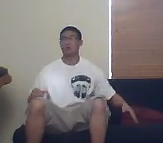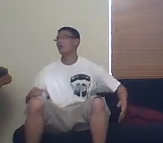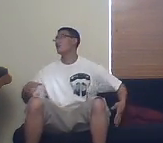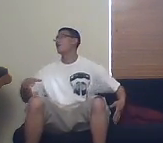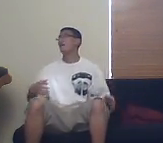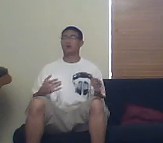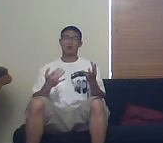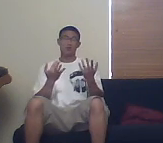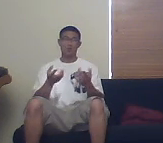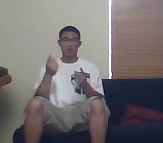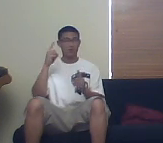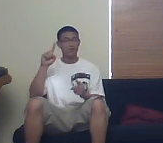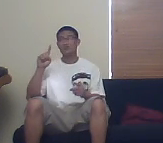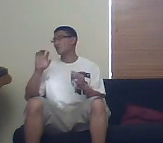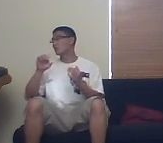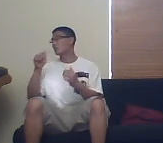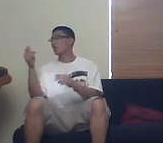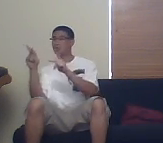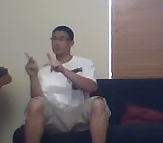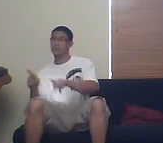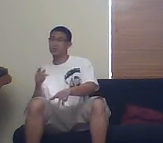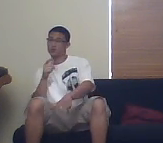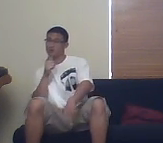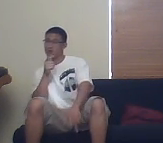But if I went to hand to someone else,